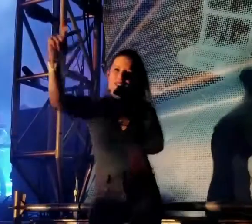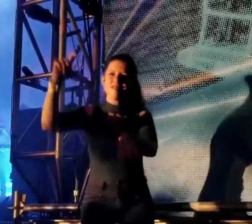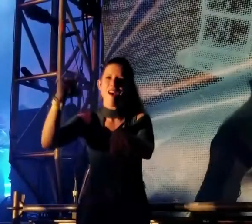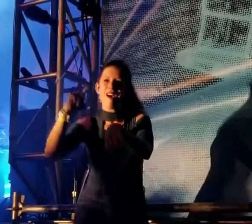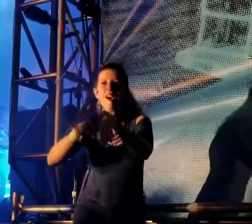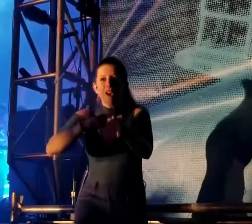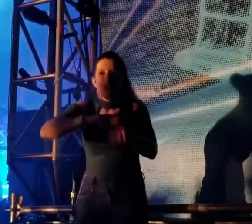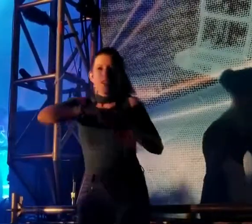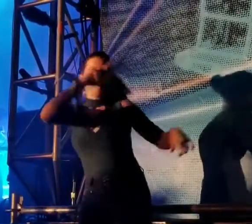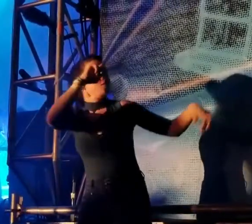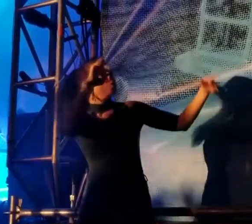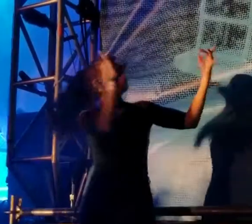favorite of 2017.